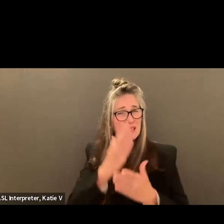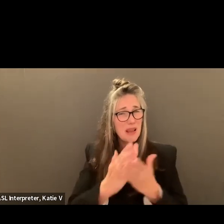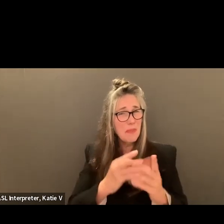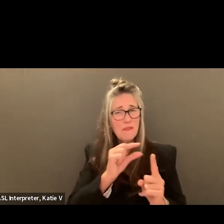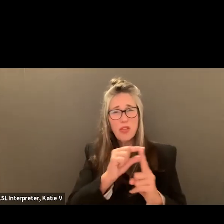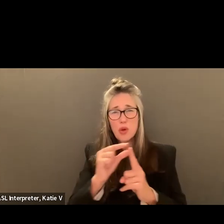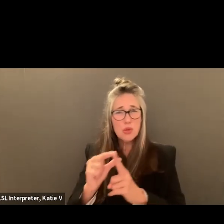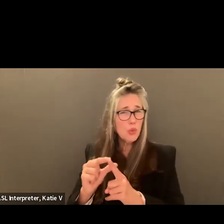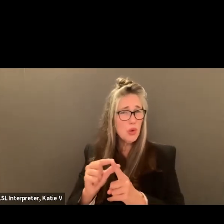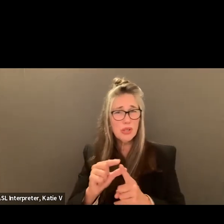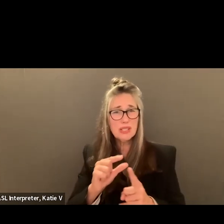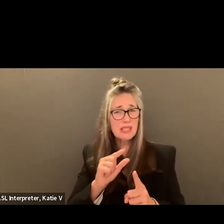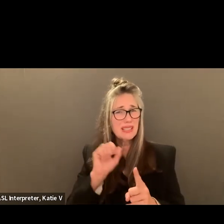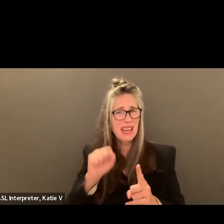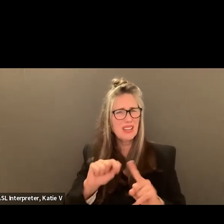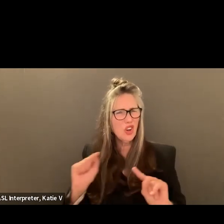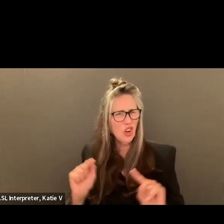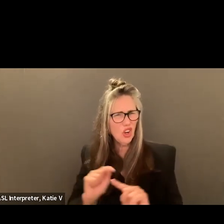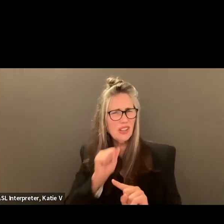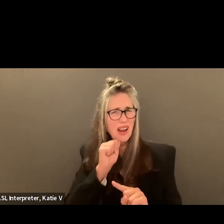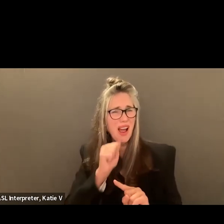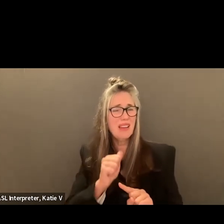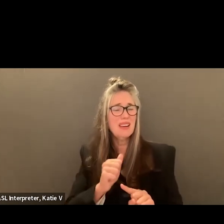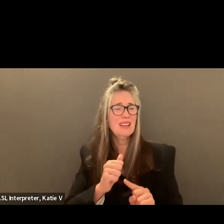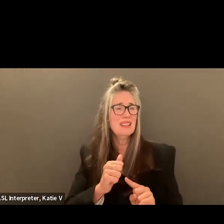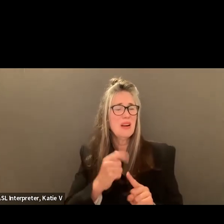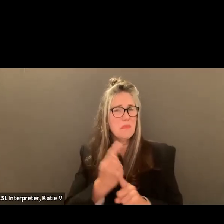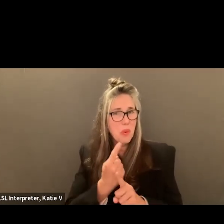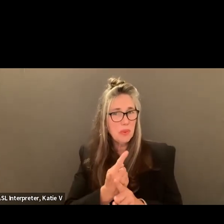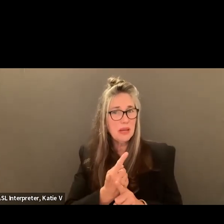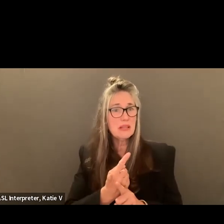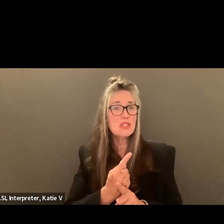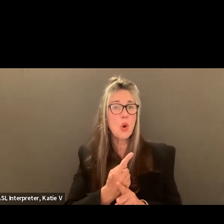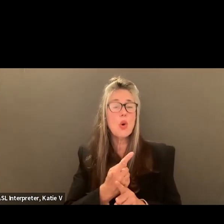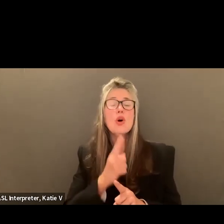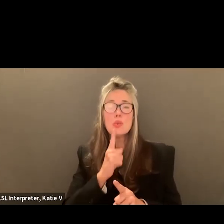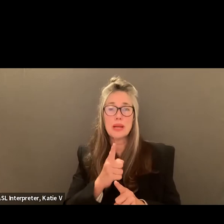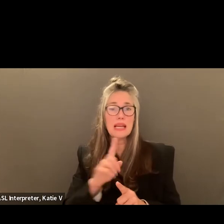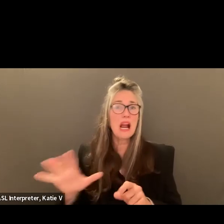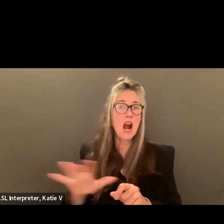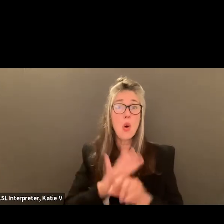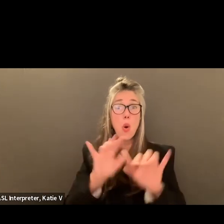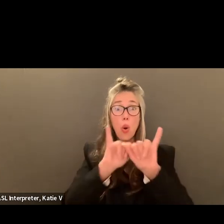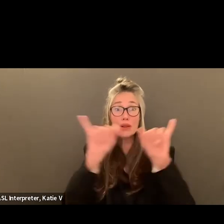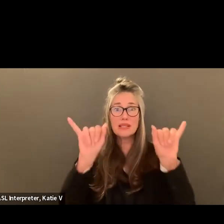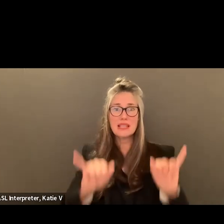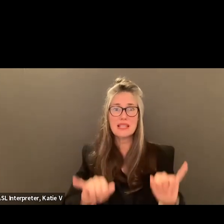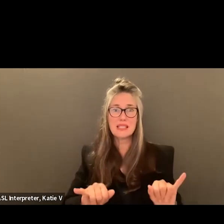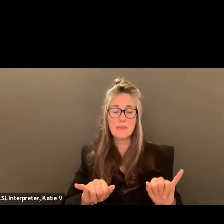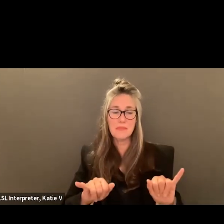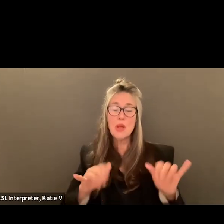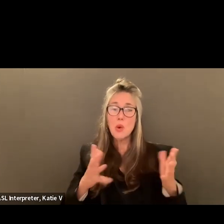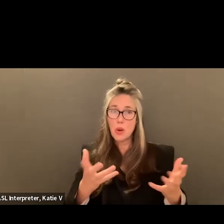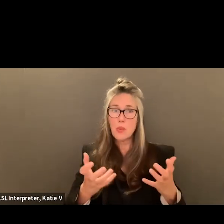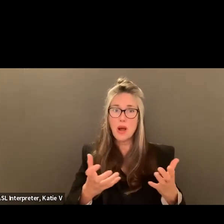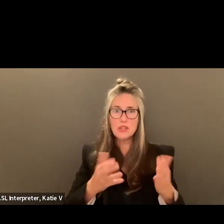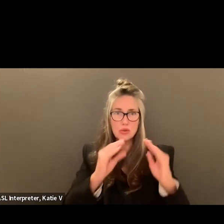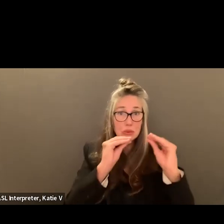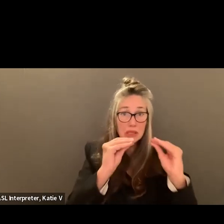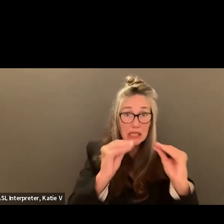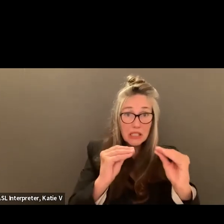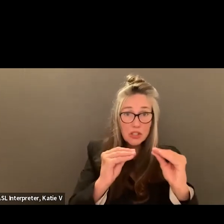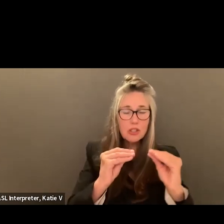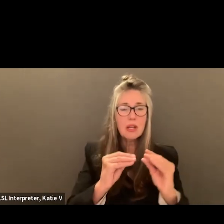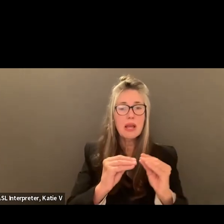a system response. And so we're working on that system response with school-wide lessons. So that we can get in front of and teach and have students help